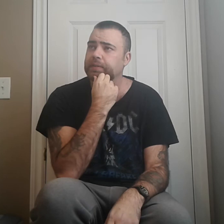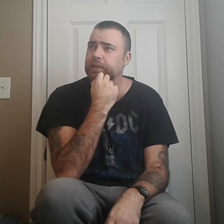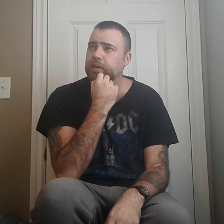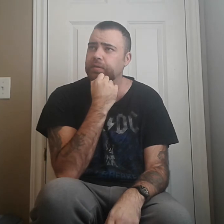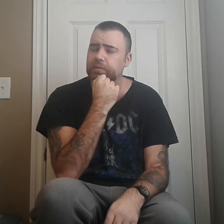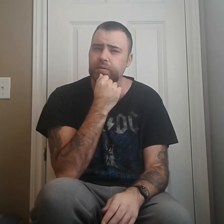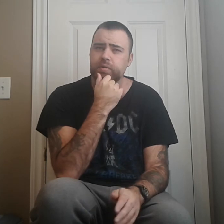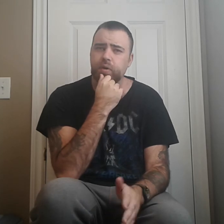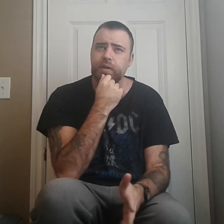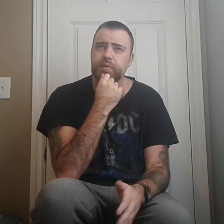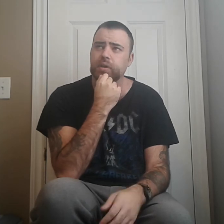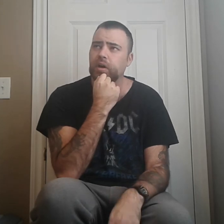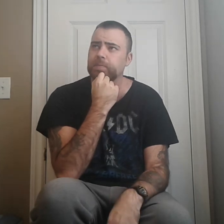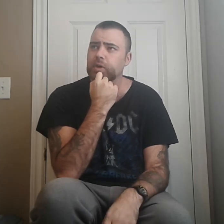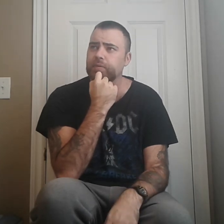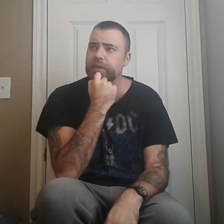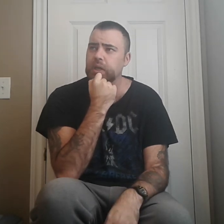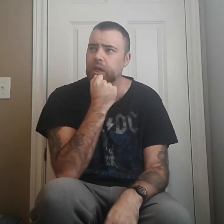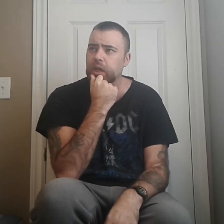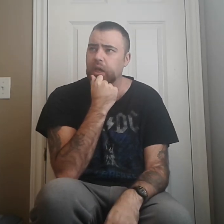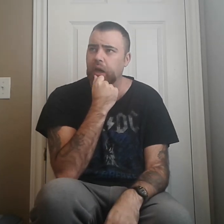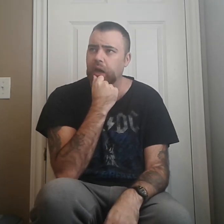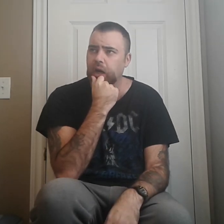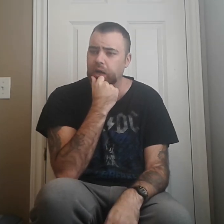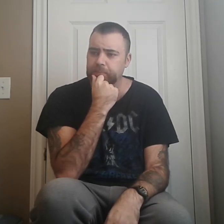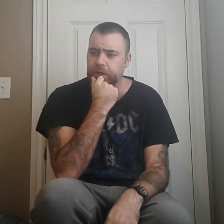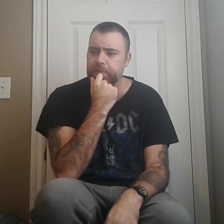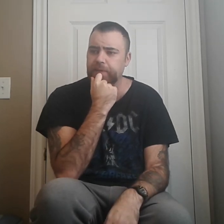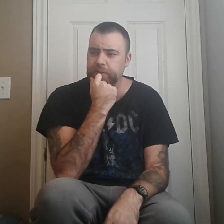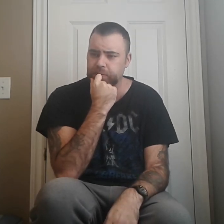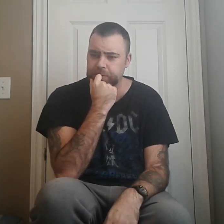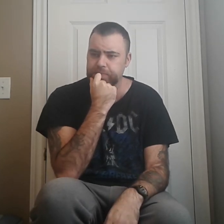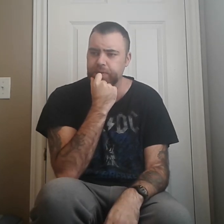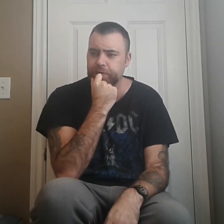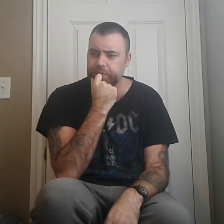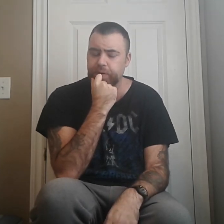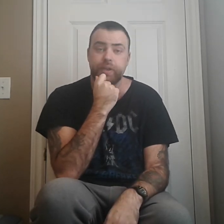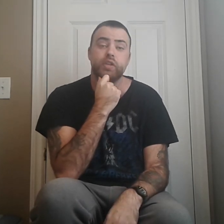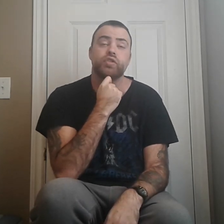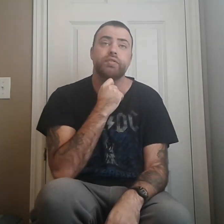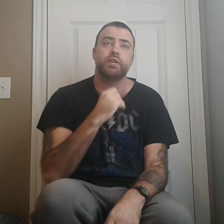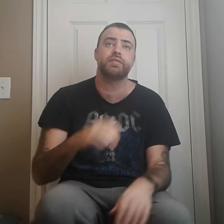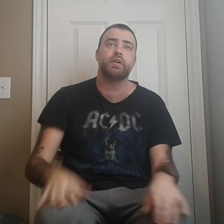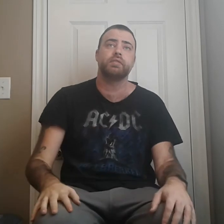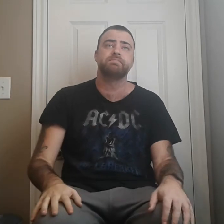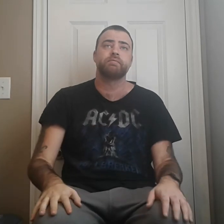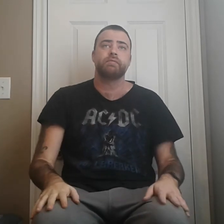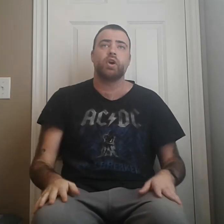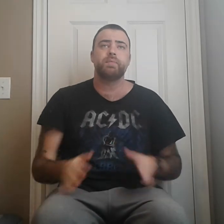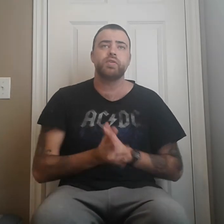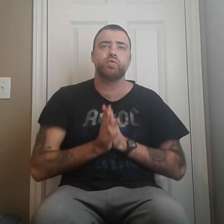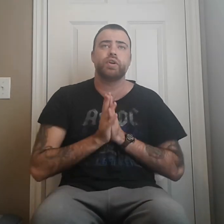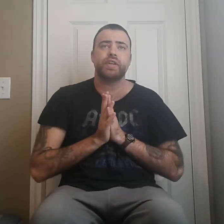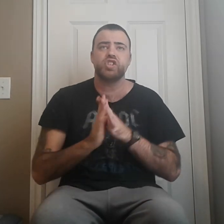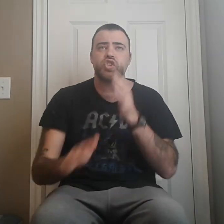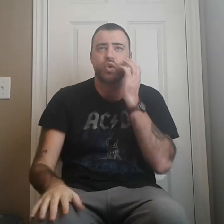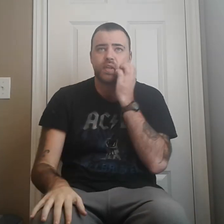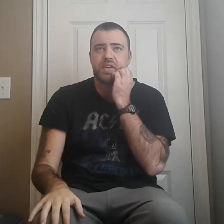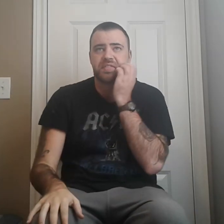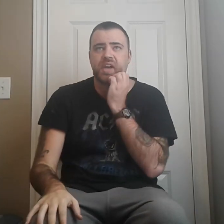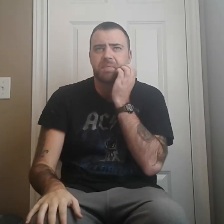think. was always quite of a long movie. Um, but I found it was very, very interesting. So, hope you really enjoyed this, um,